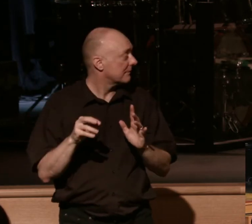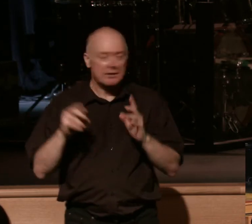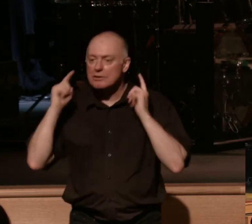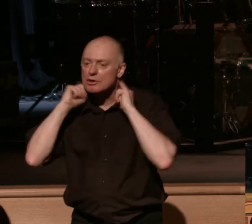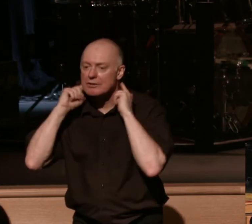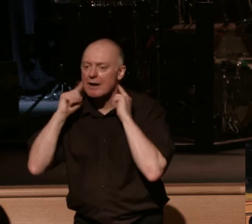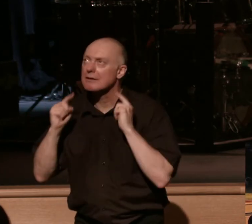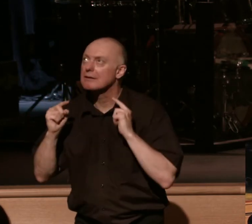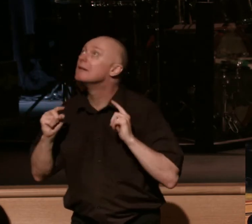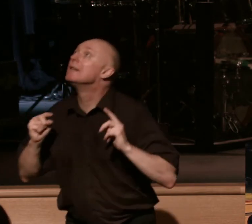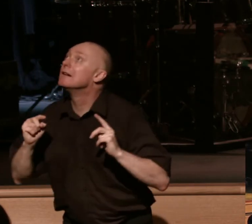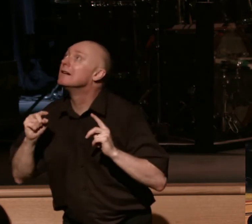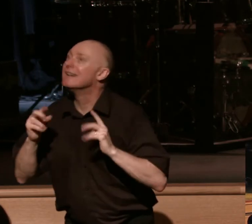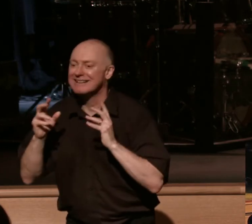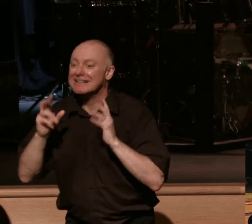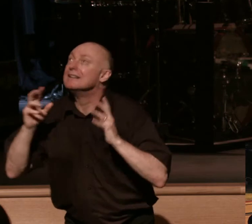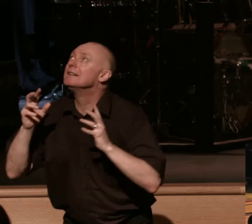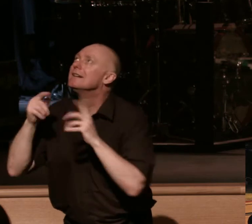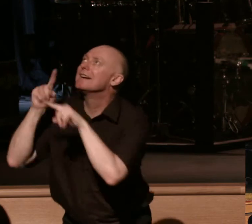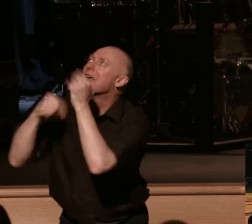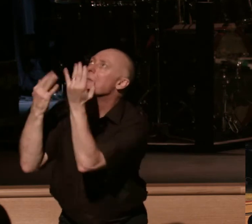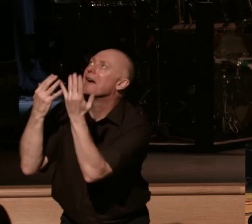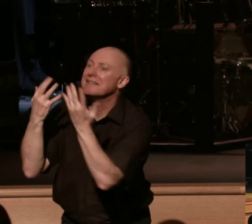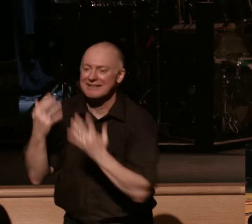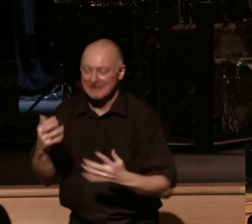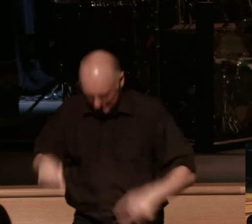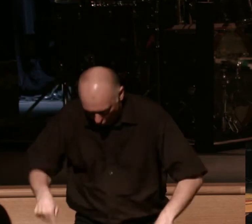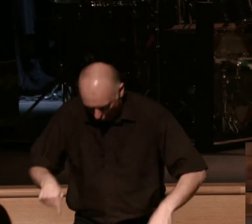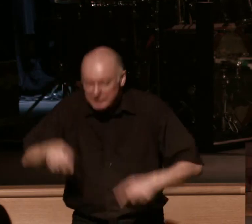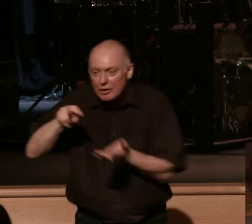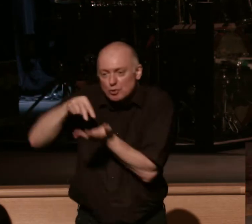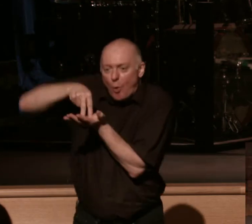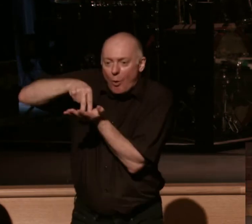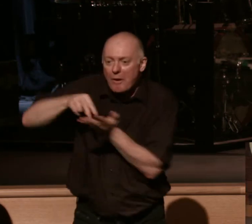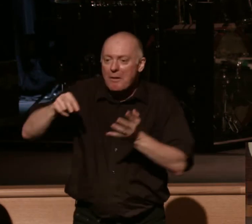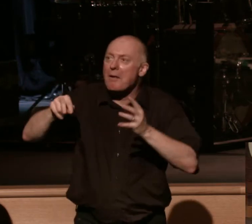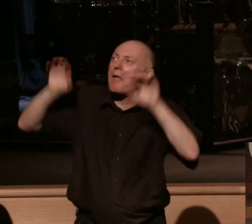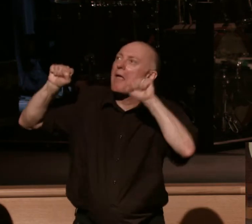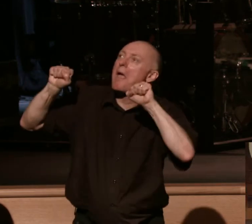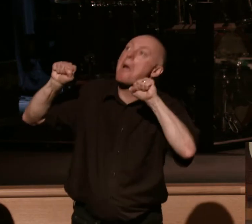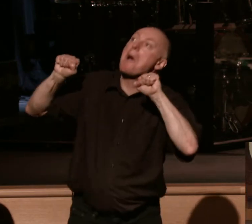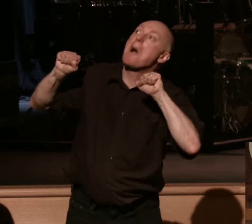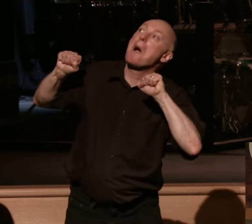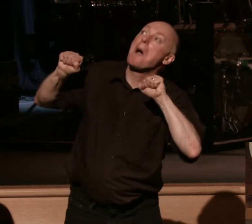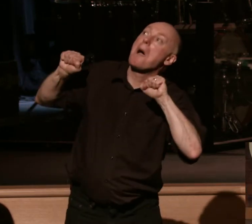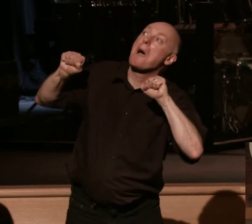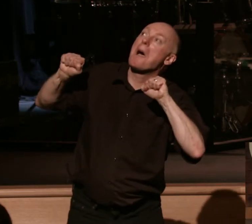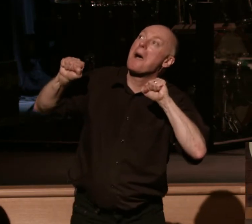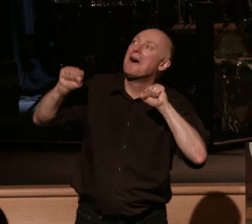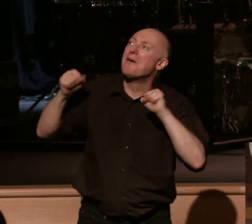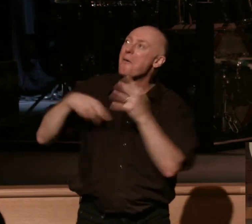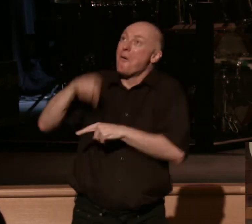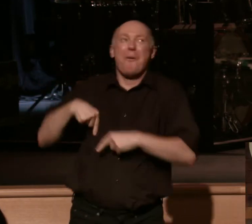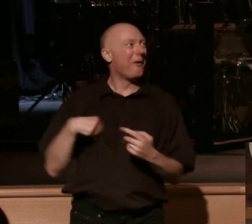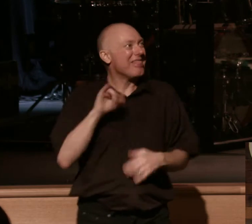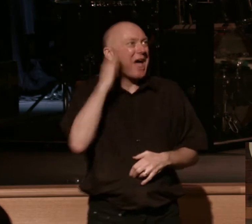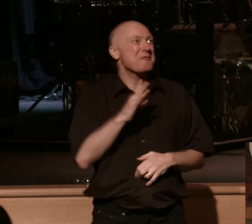to see it's on my tiptoes trying to look to get a glimpse of whoa it's gonna be great whoa